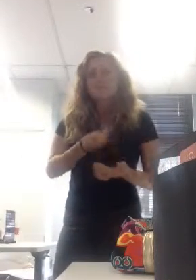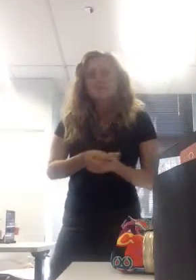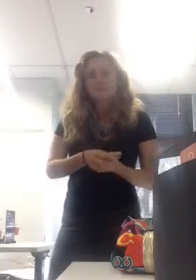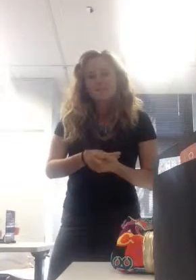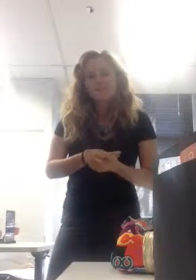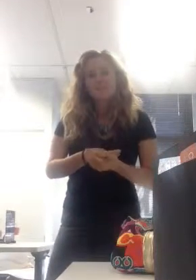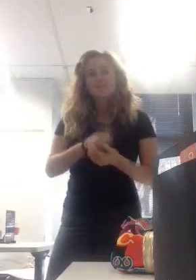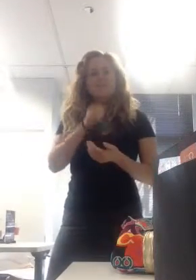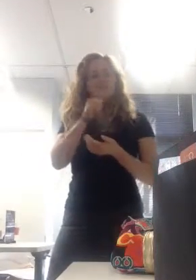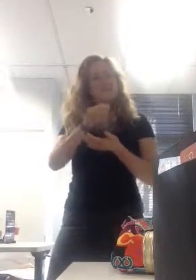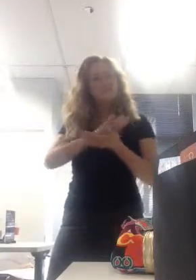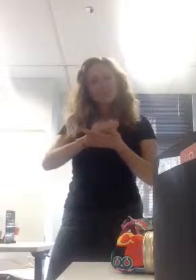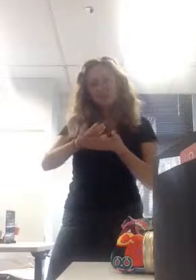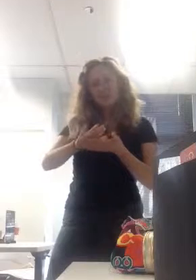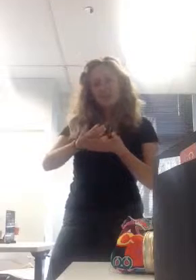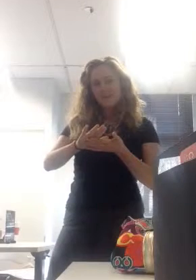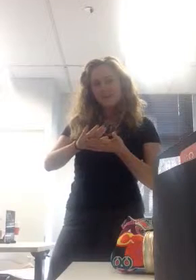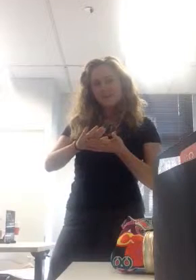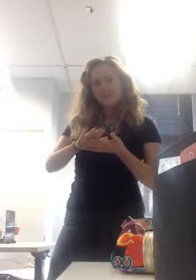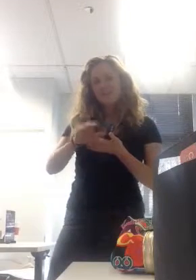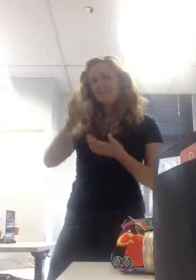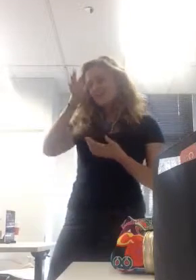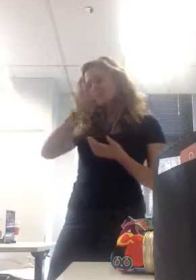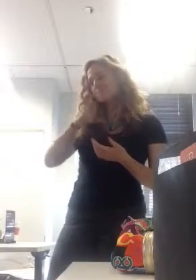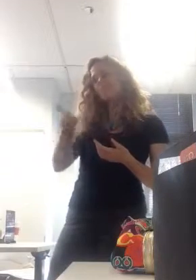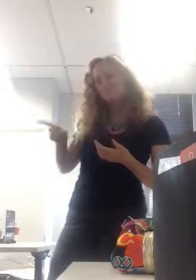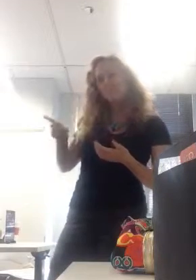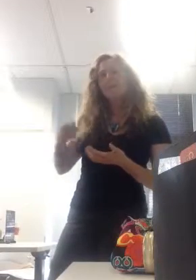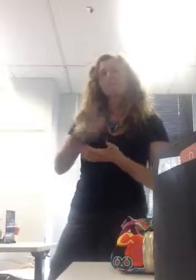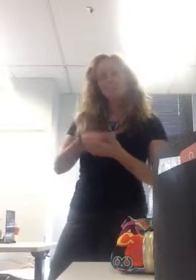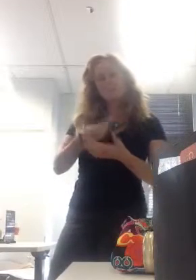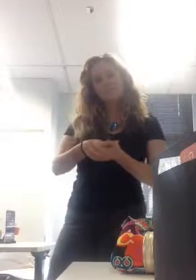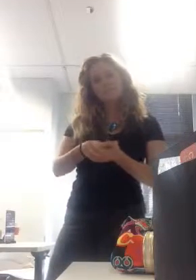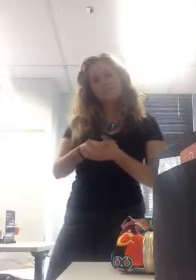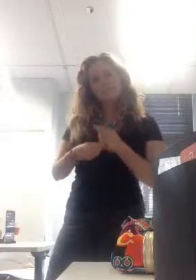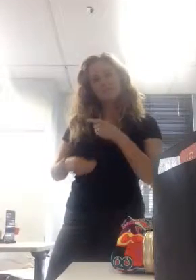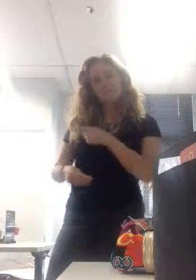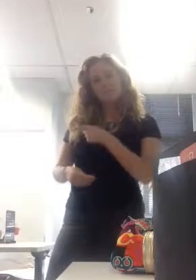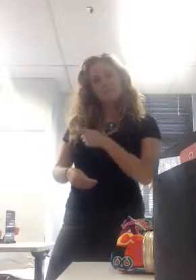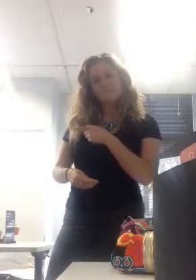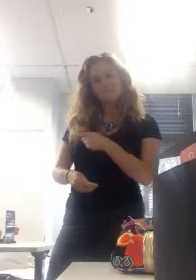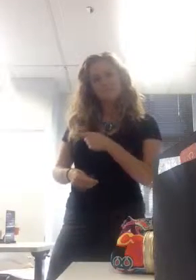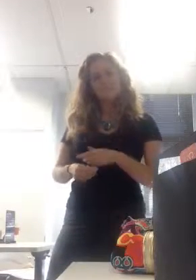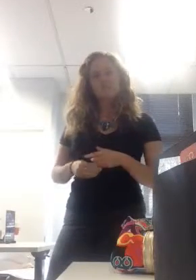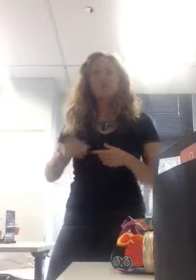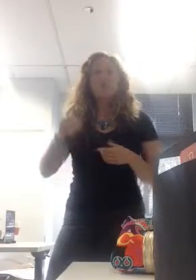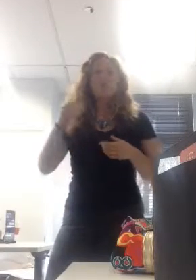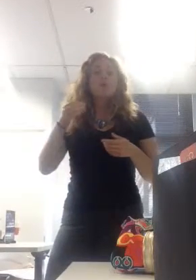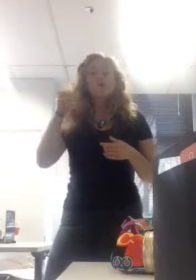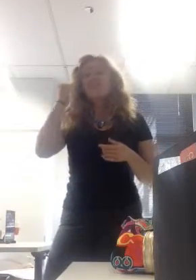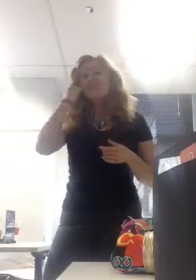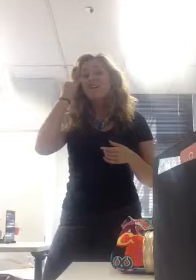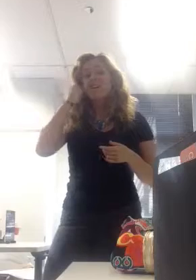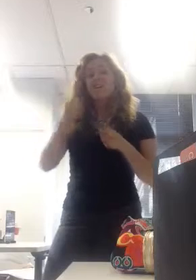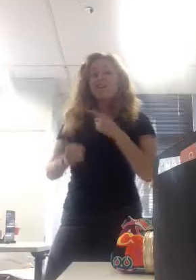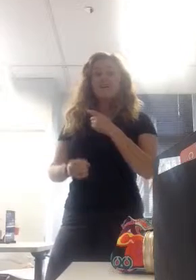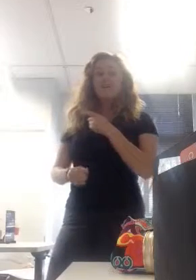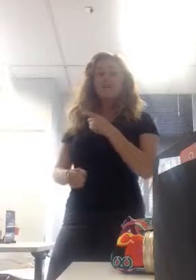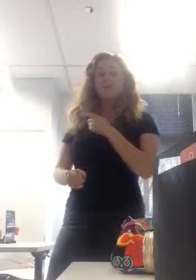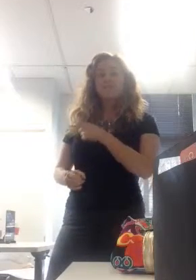where's your incentive you create Facebook and you still get paid same amount as someone else so does Facebook get created there